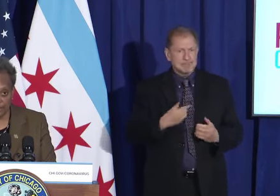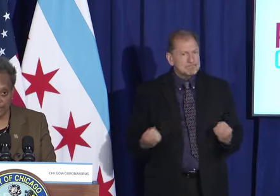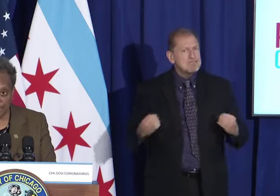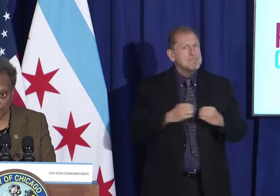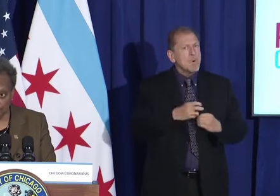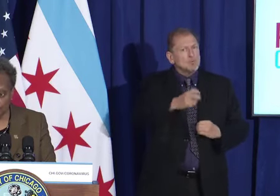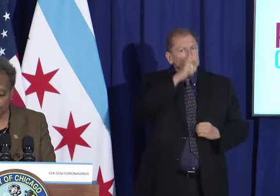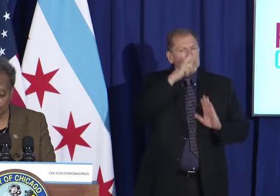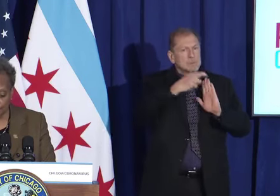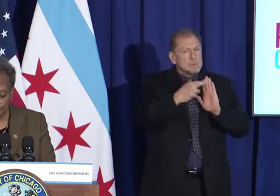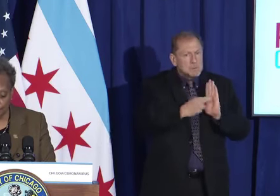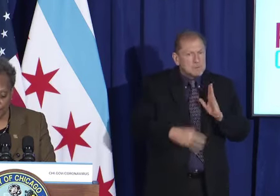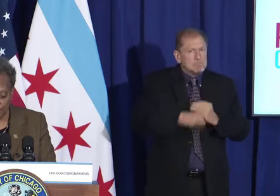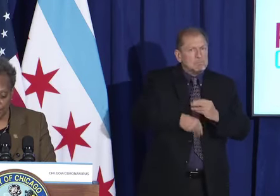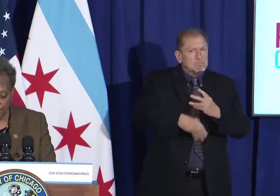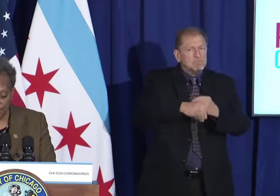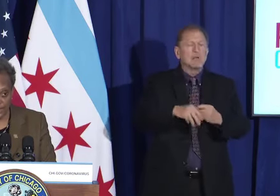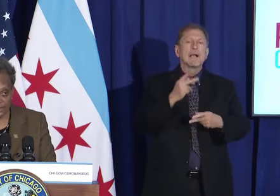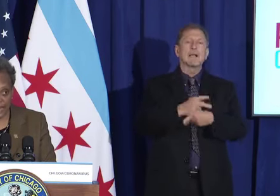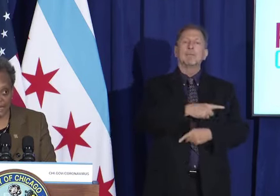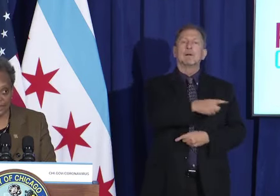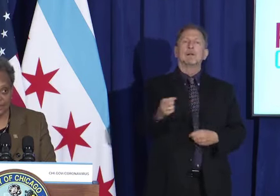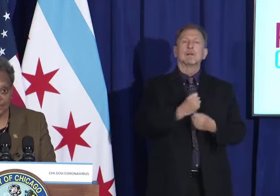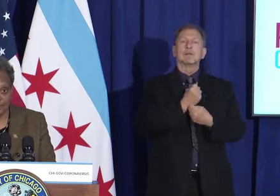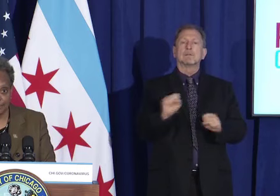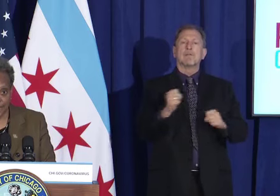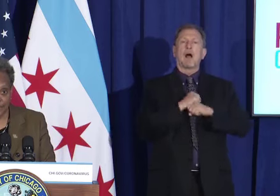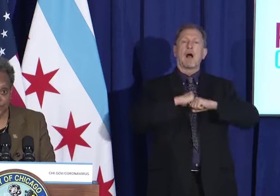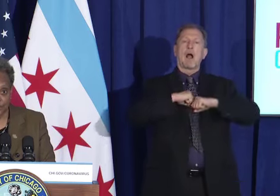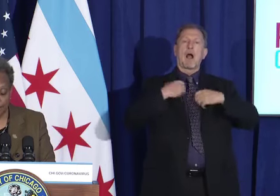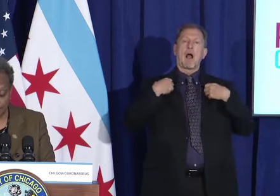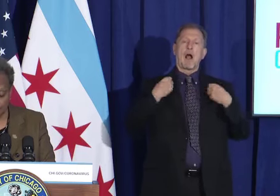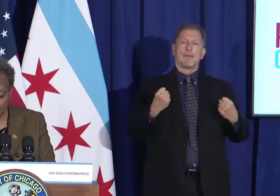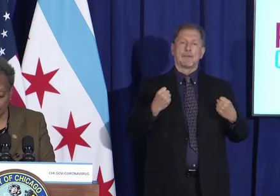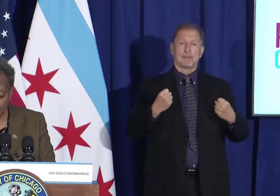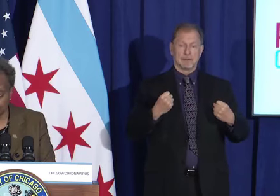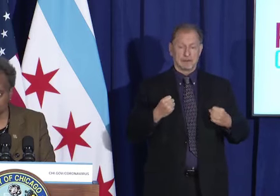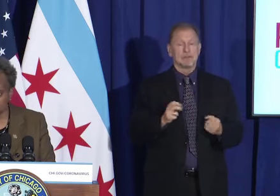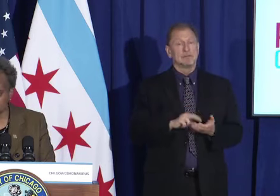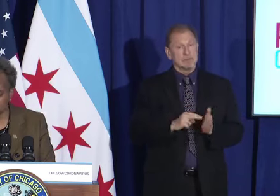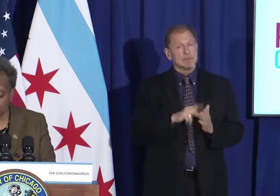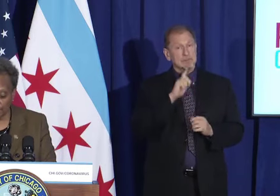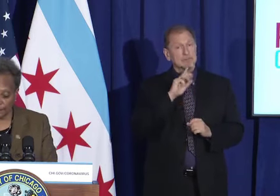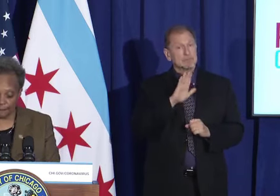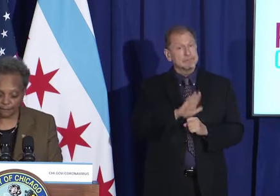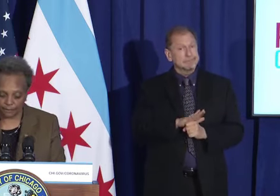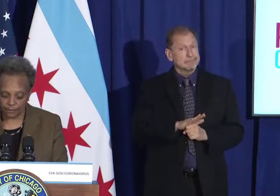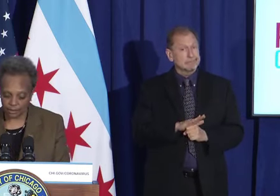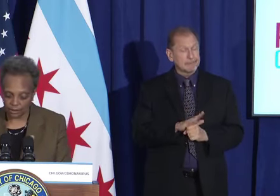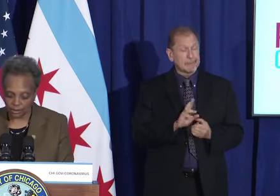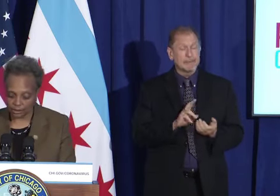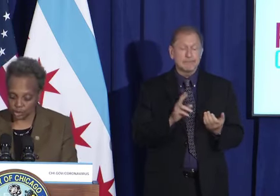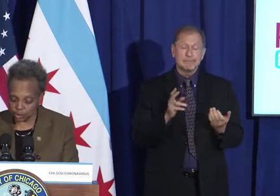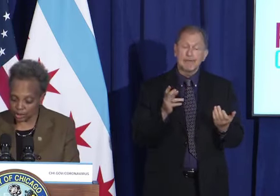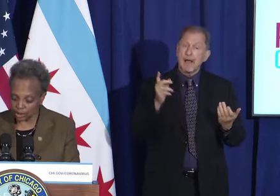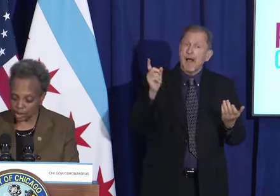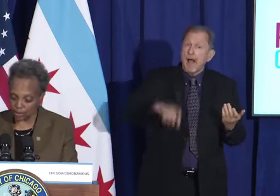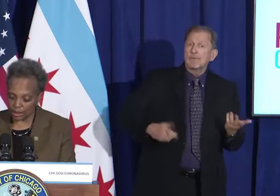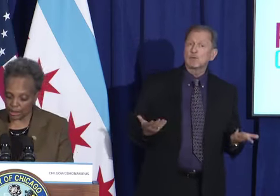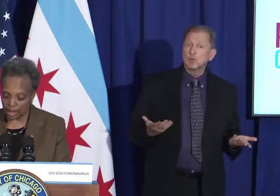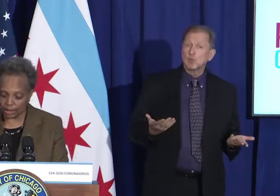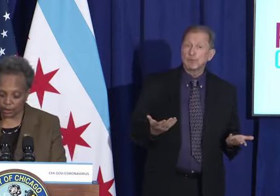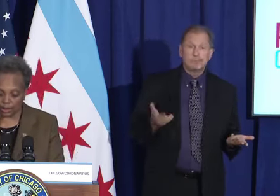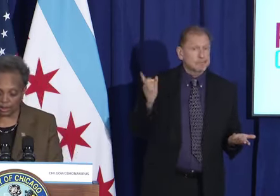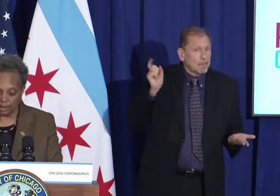safe and healthy. And it's that pledge and commitment that brings us here today. Due to the